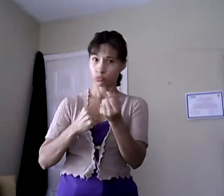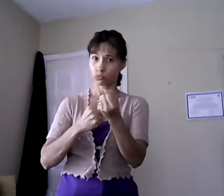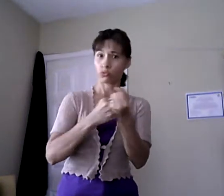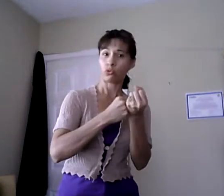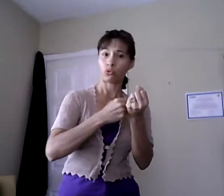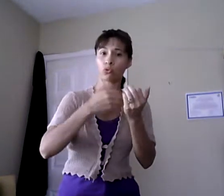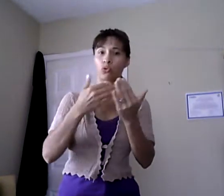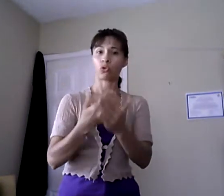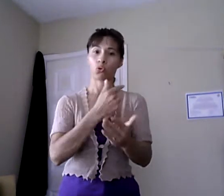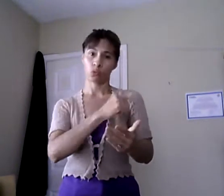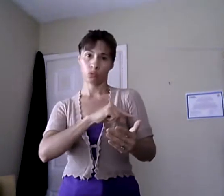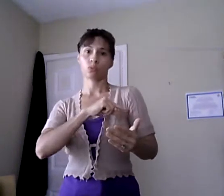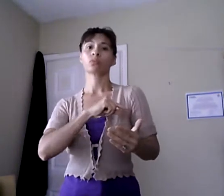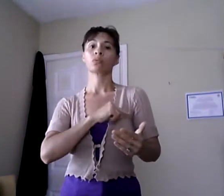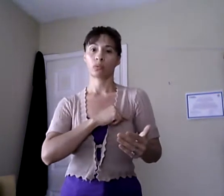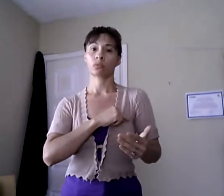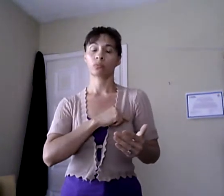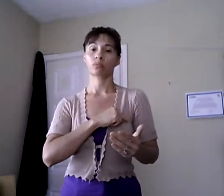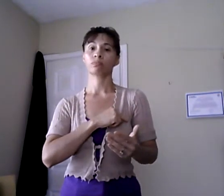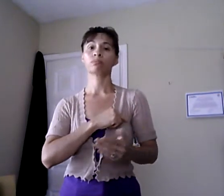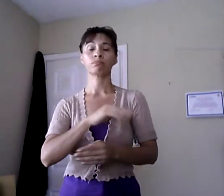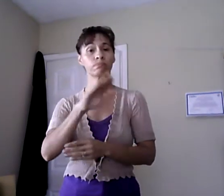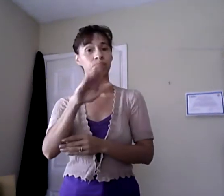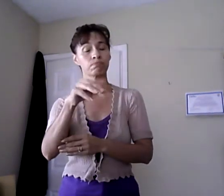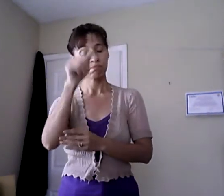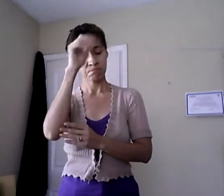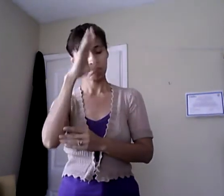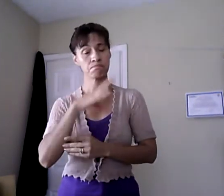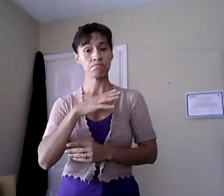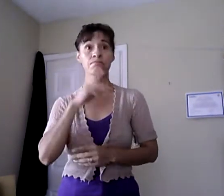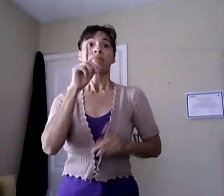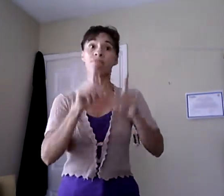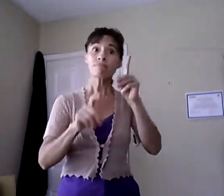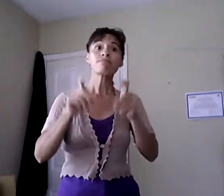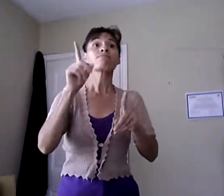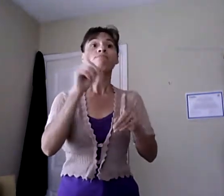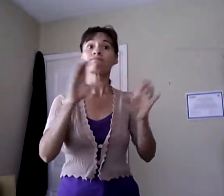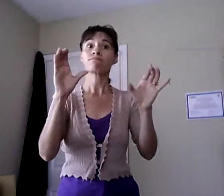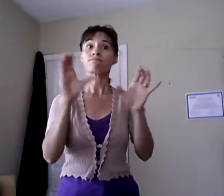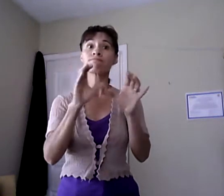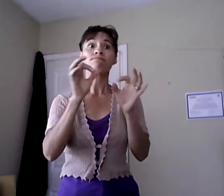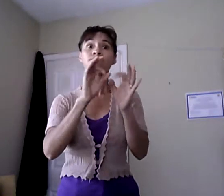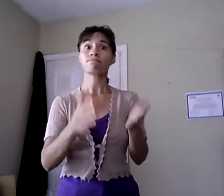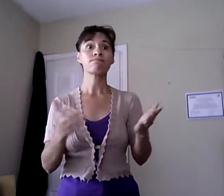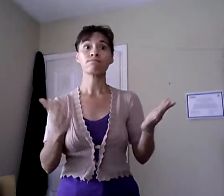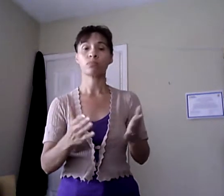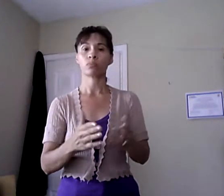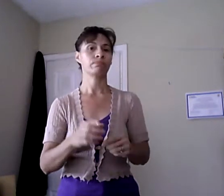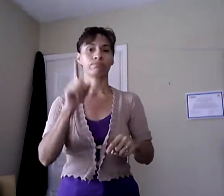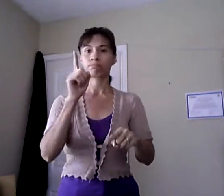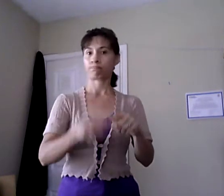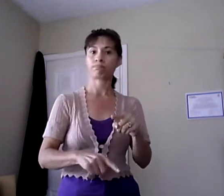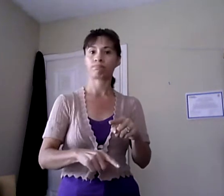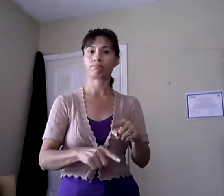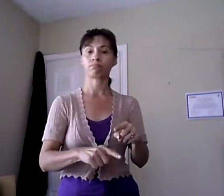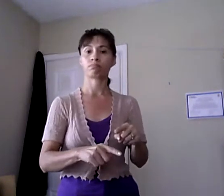require other interpreter qualifications. That information is legally classified through the school and the interpreter.